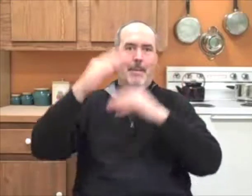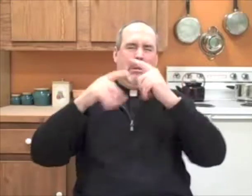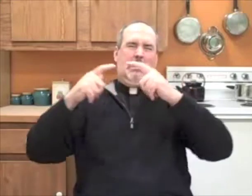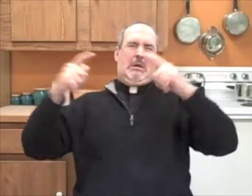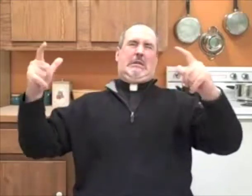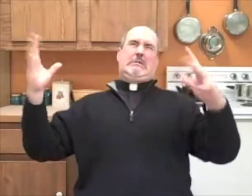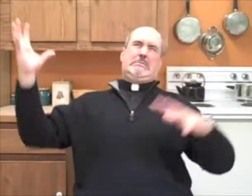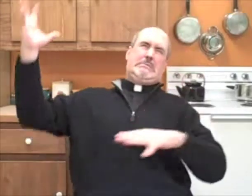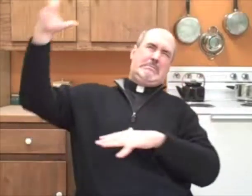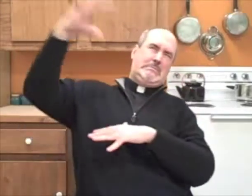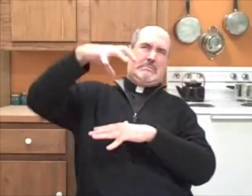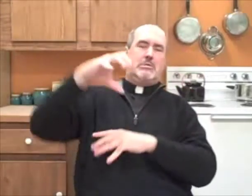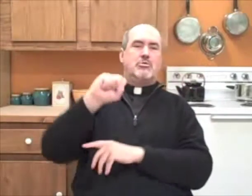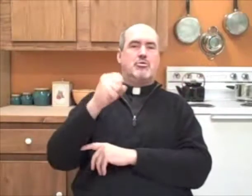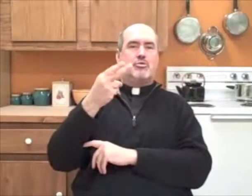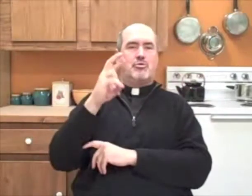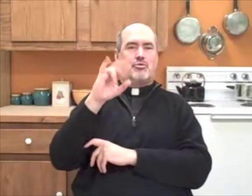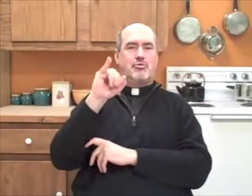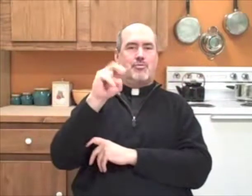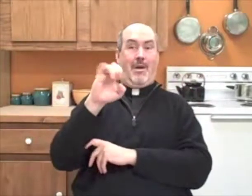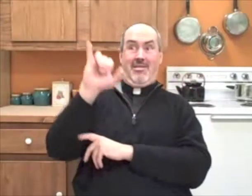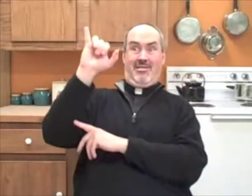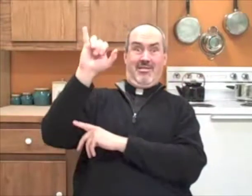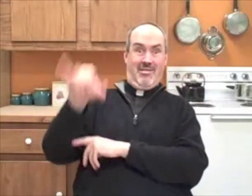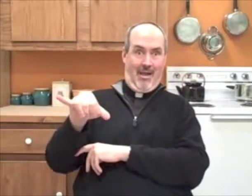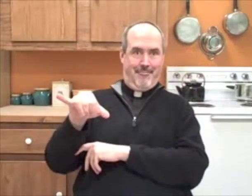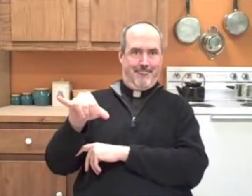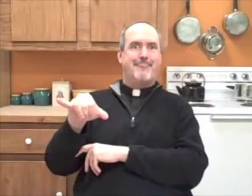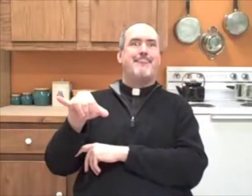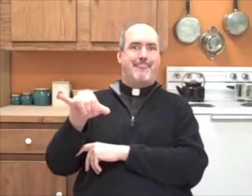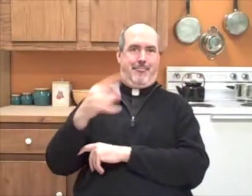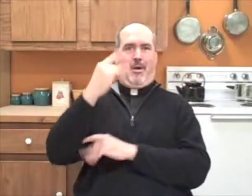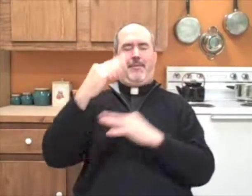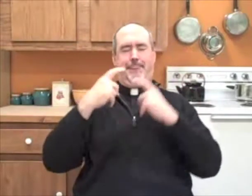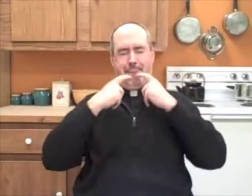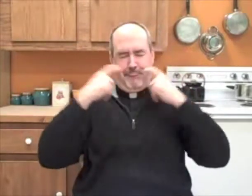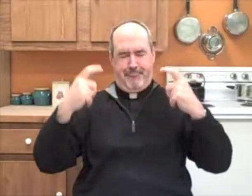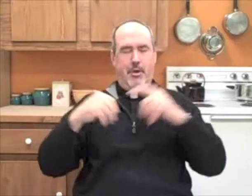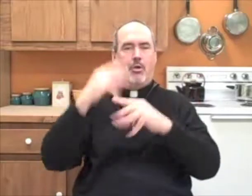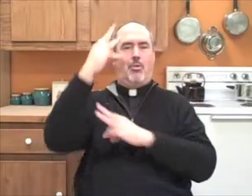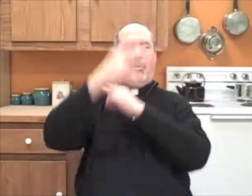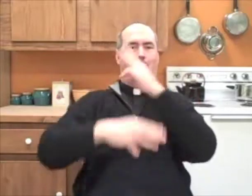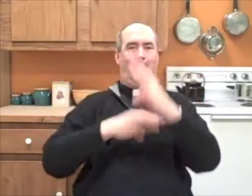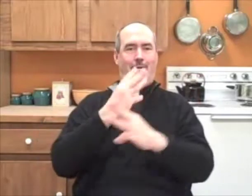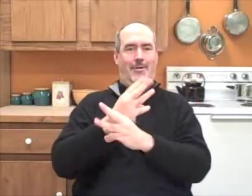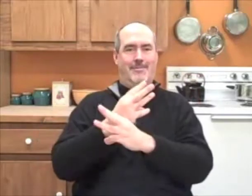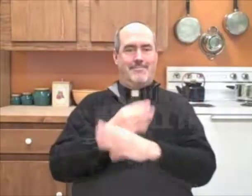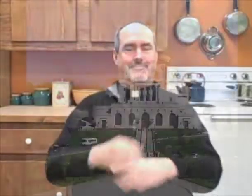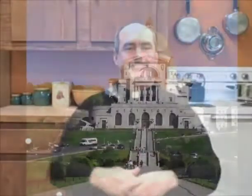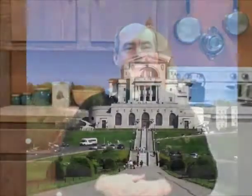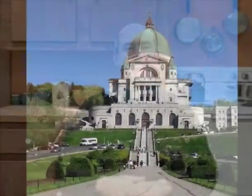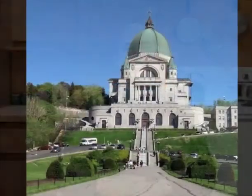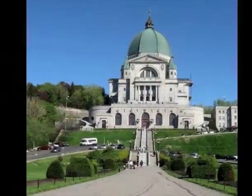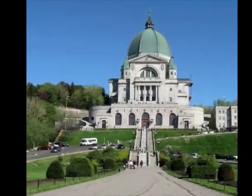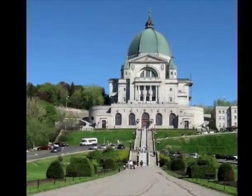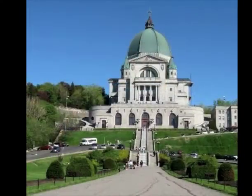André then went on to build a huge shrine that became one of the most famous throughout the world.